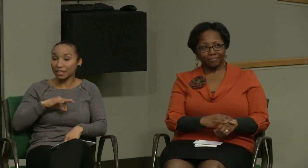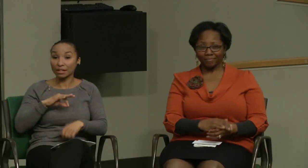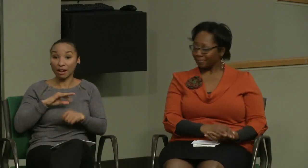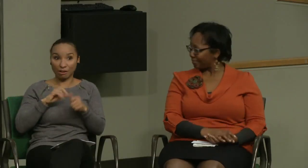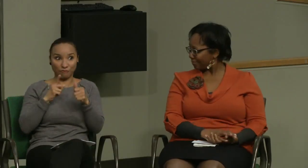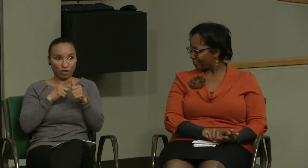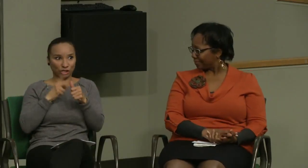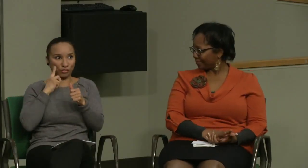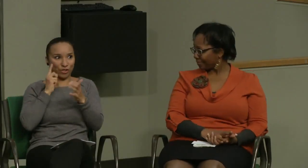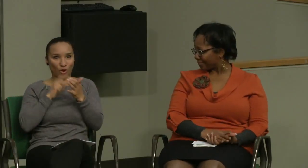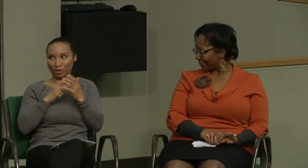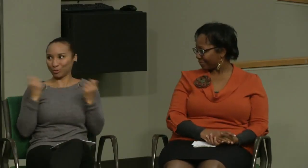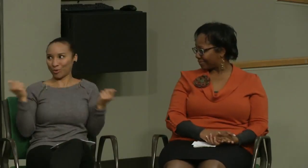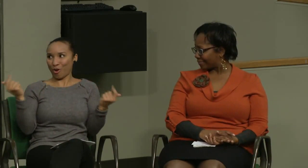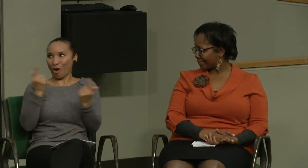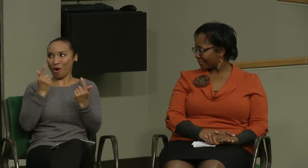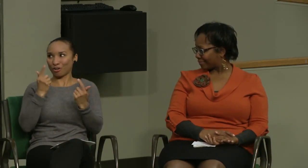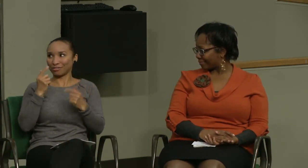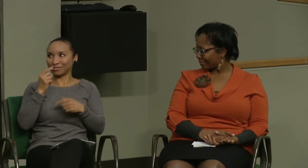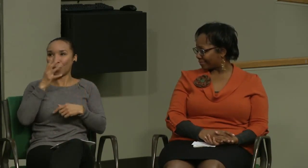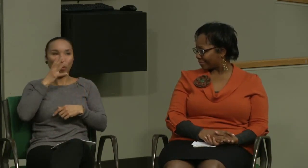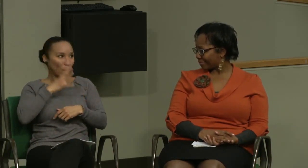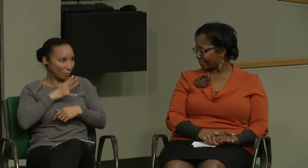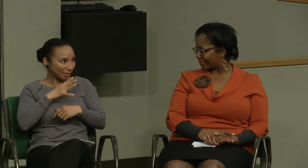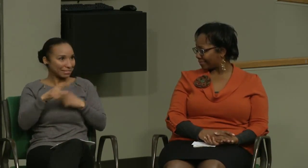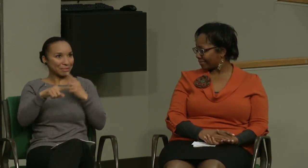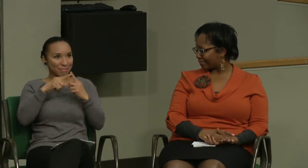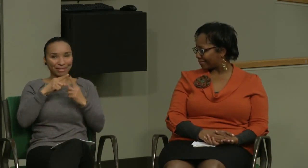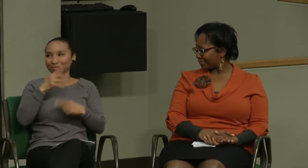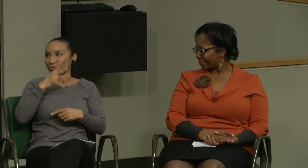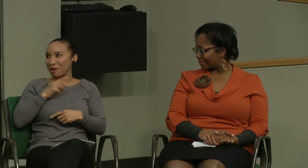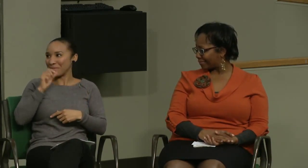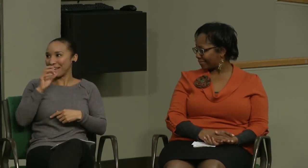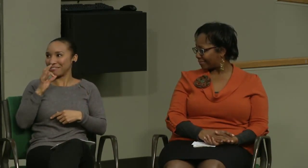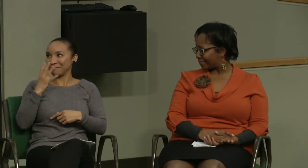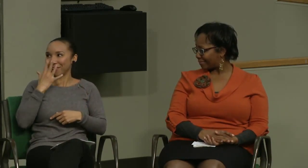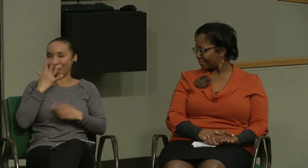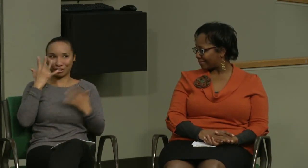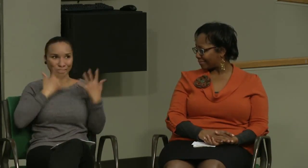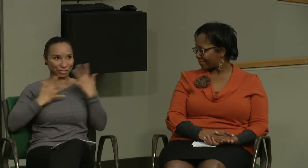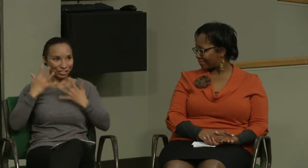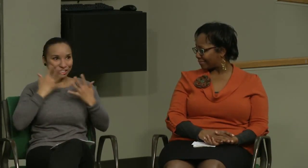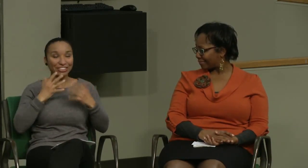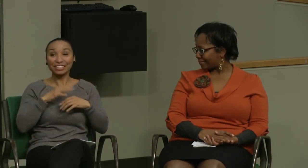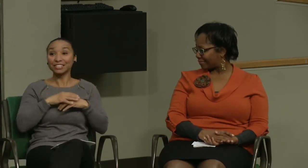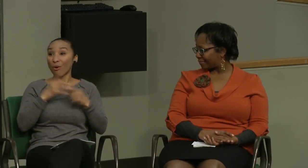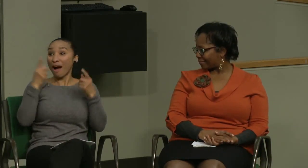benefits to your participation. First of all, you notice that we are all women. In addition to that, we are all women of color.